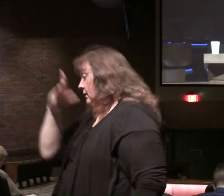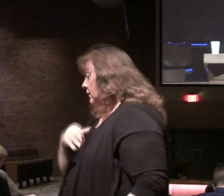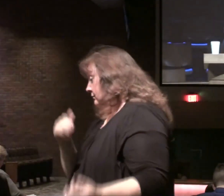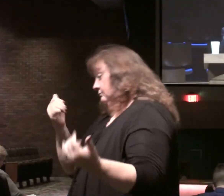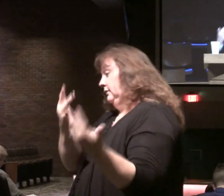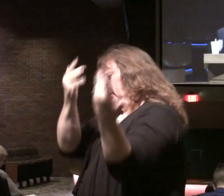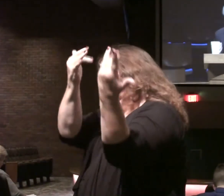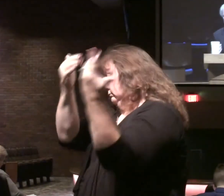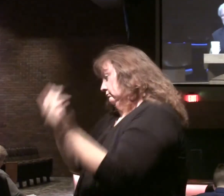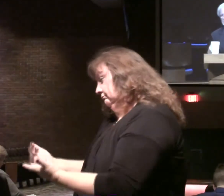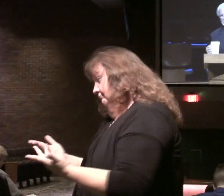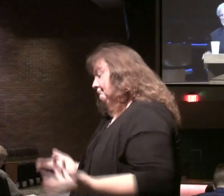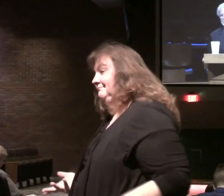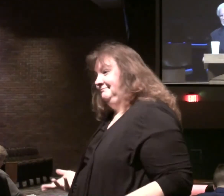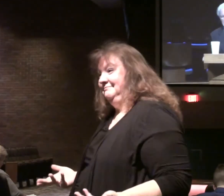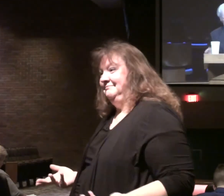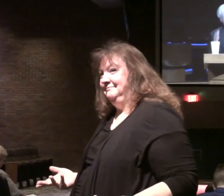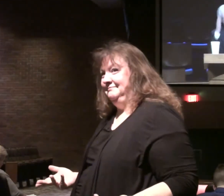Elijah come down.